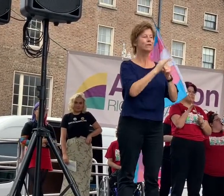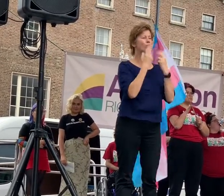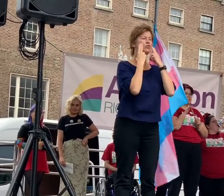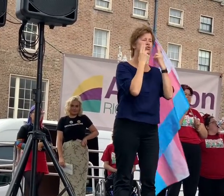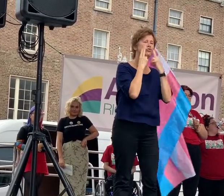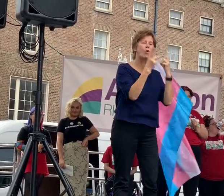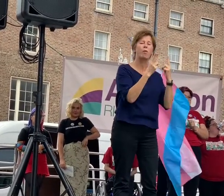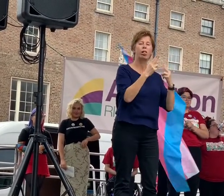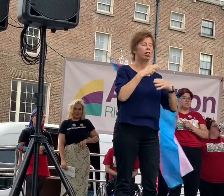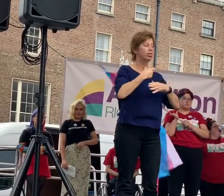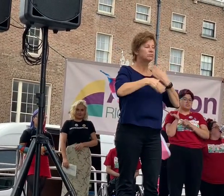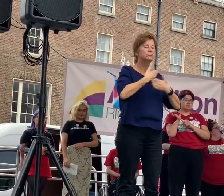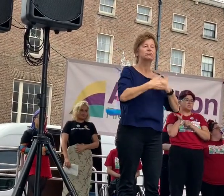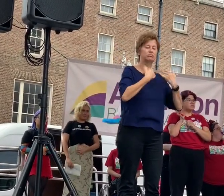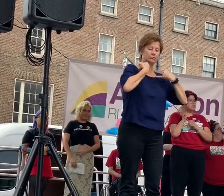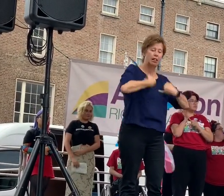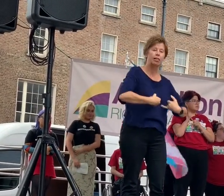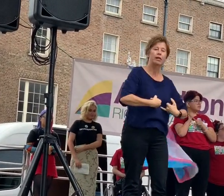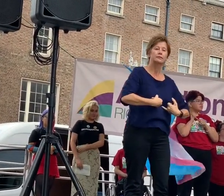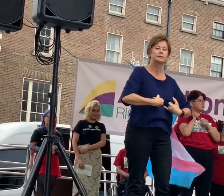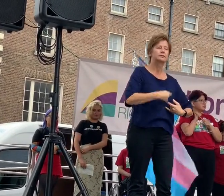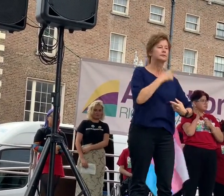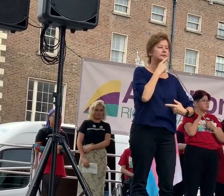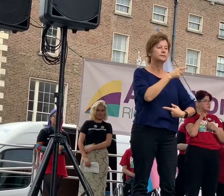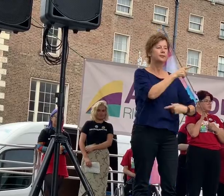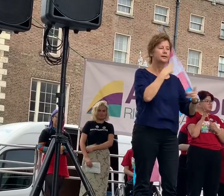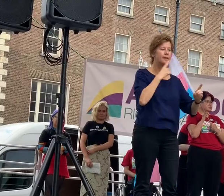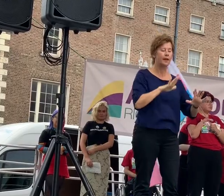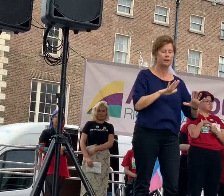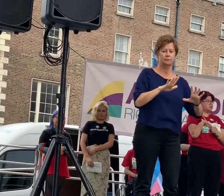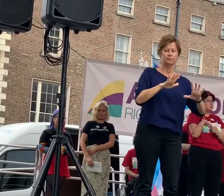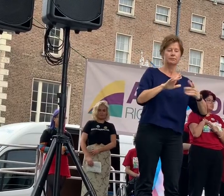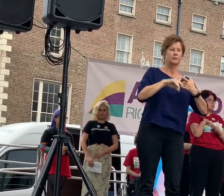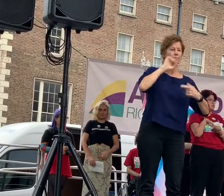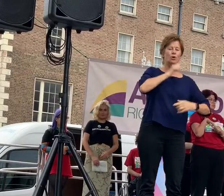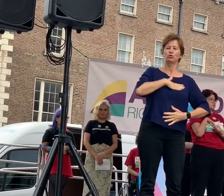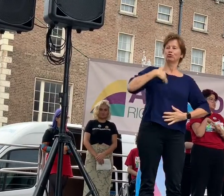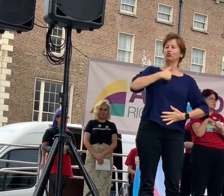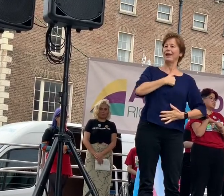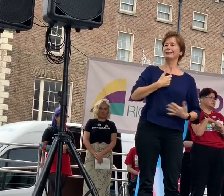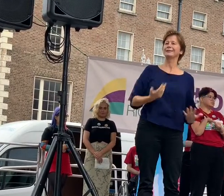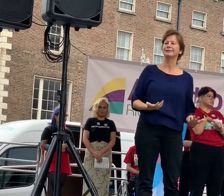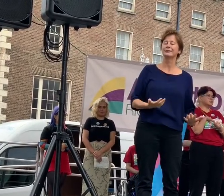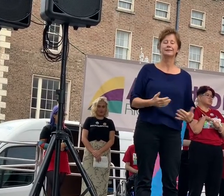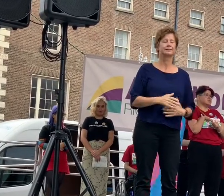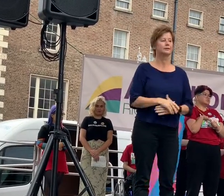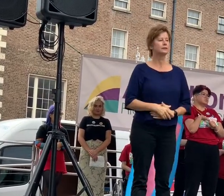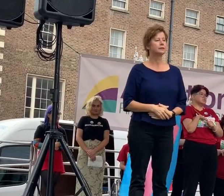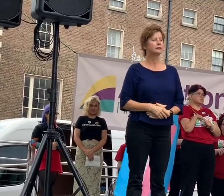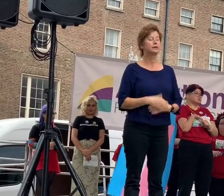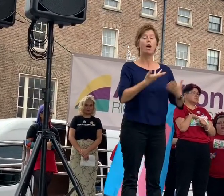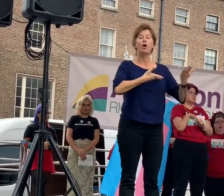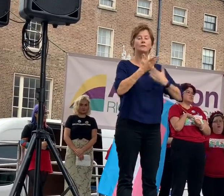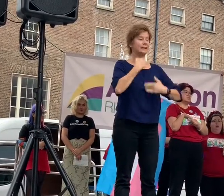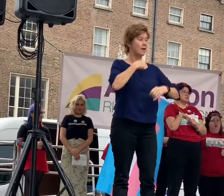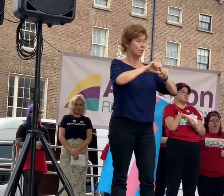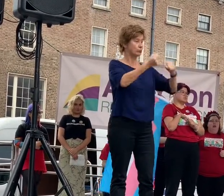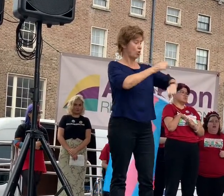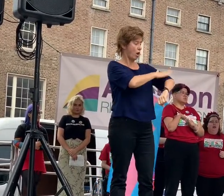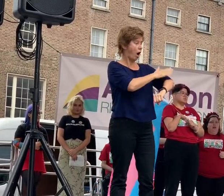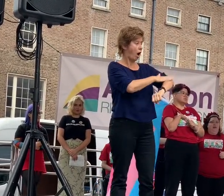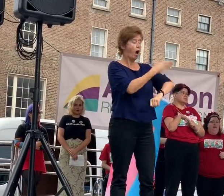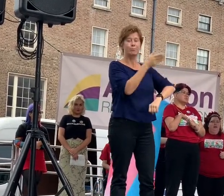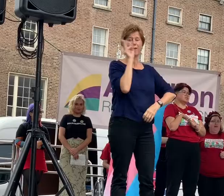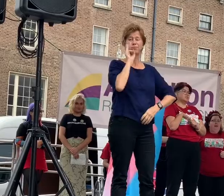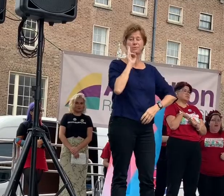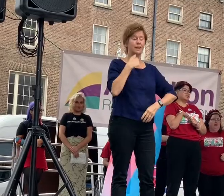trans and that illness might be affected by being trans. Our conversations go something like, I have a broken arm. And